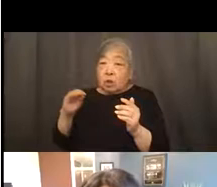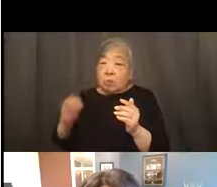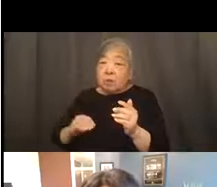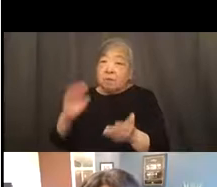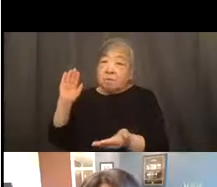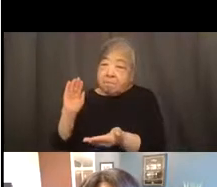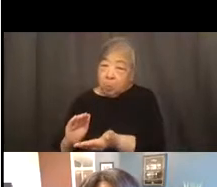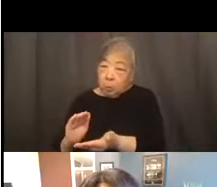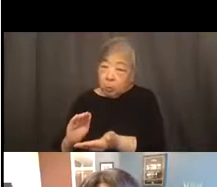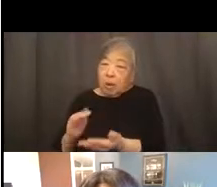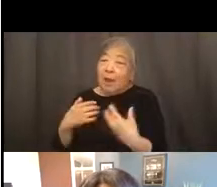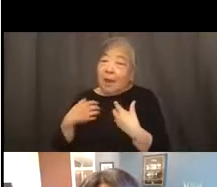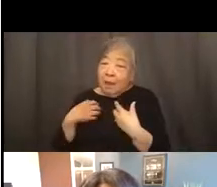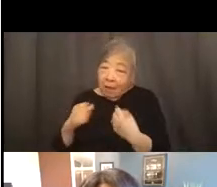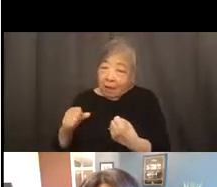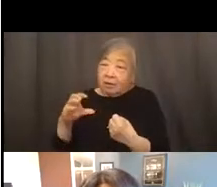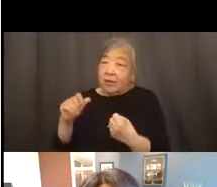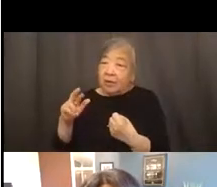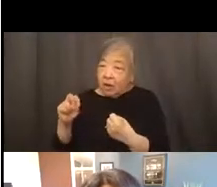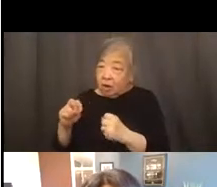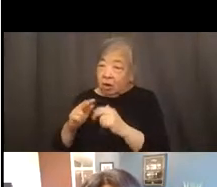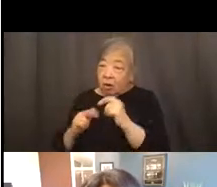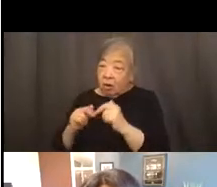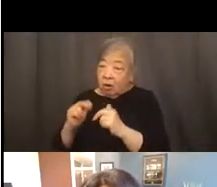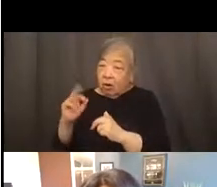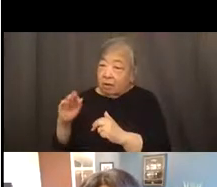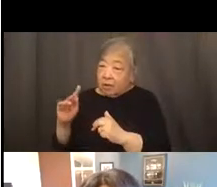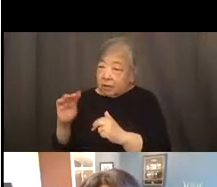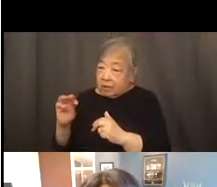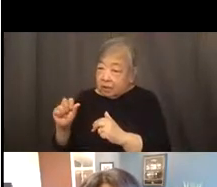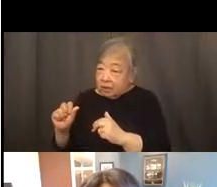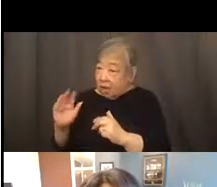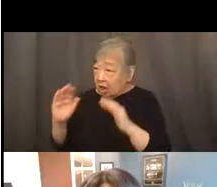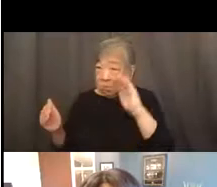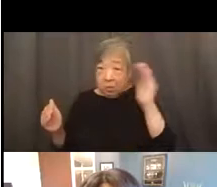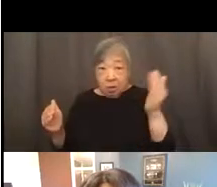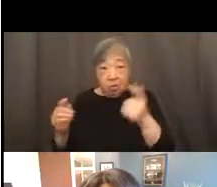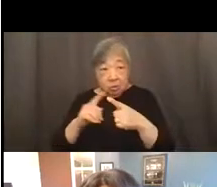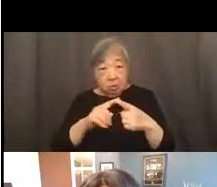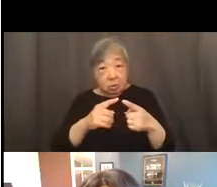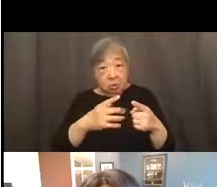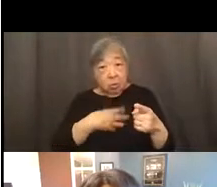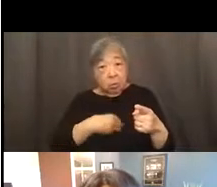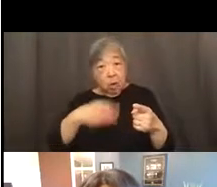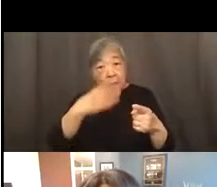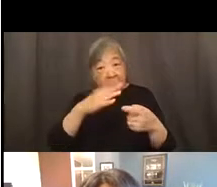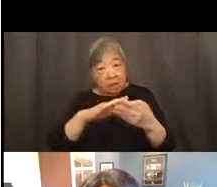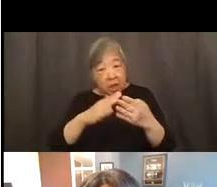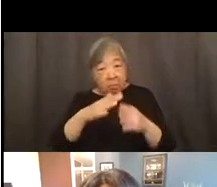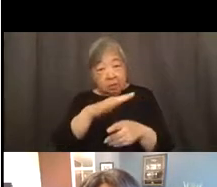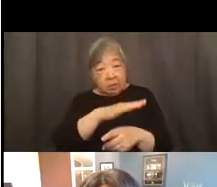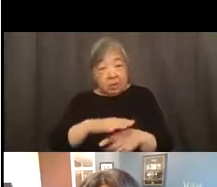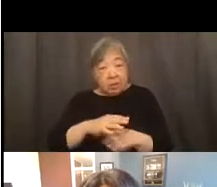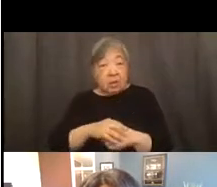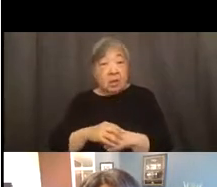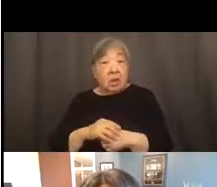facilities than do predominantly white neighborhoods. Your zip code is actually a better